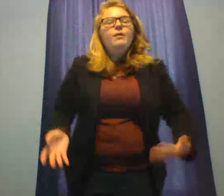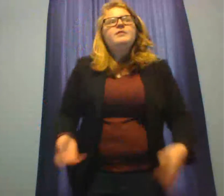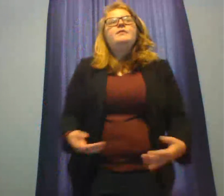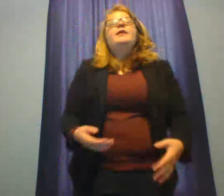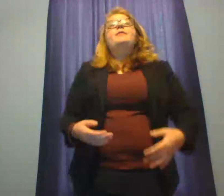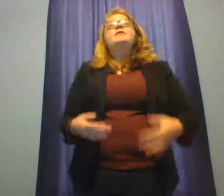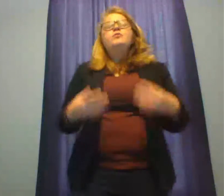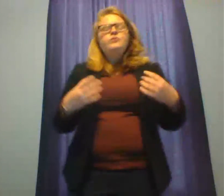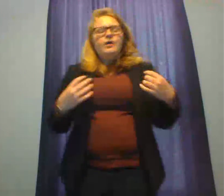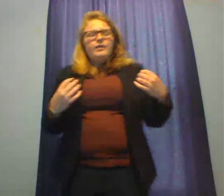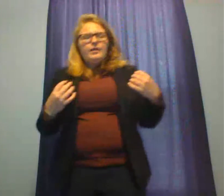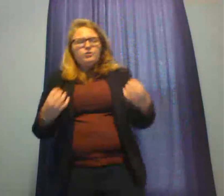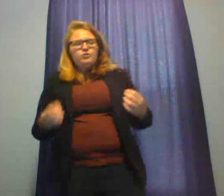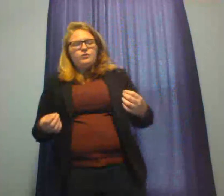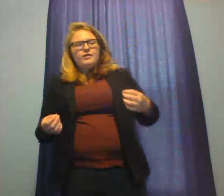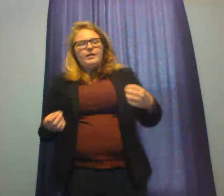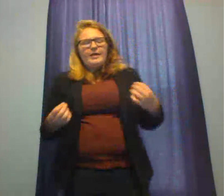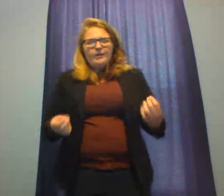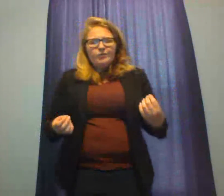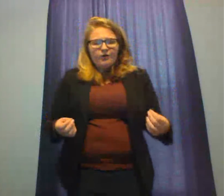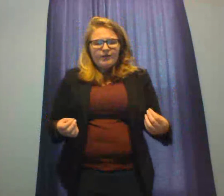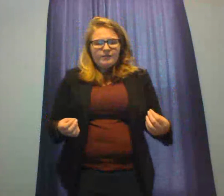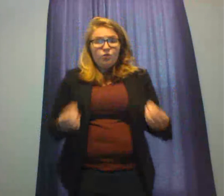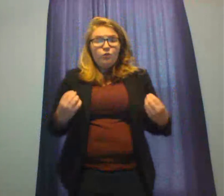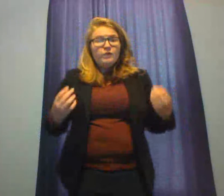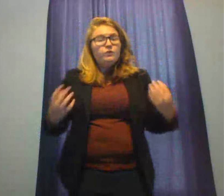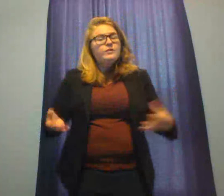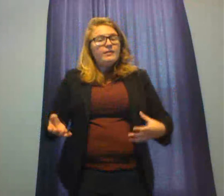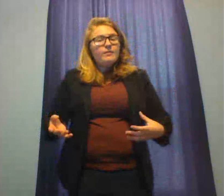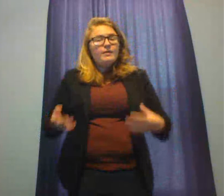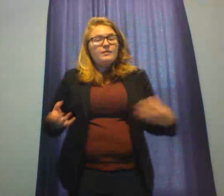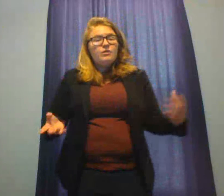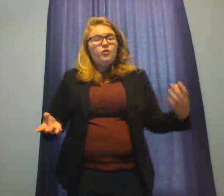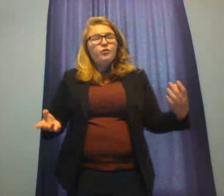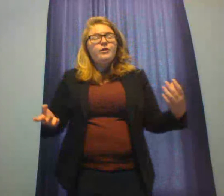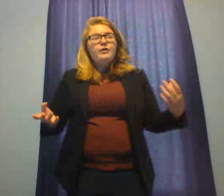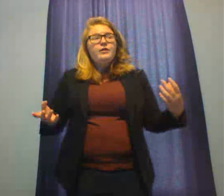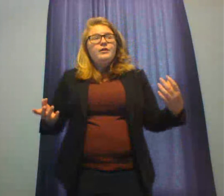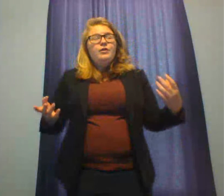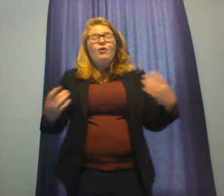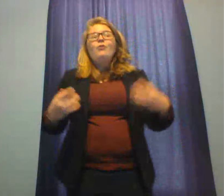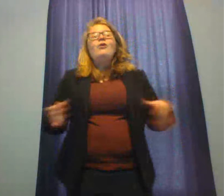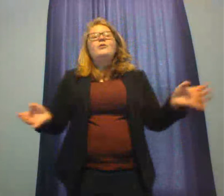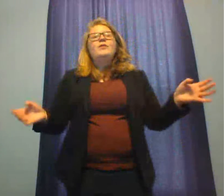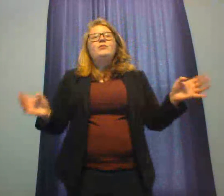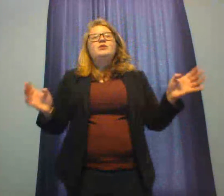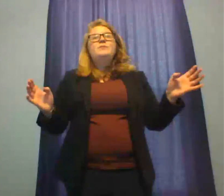public speaking because if you do not introduce and engage your audience, you will lose them and your whole argument will just be